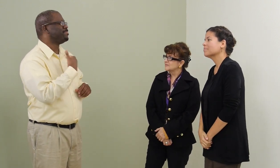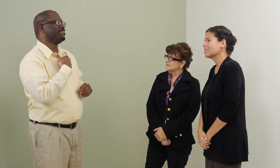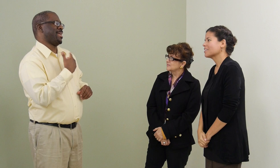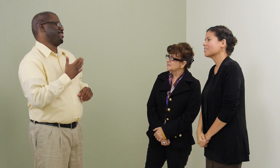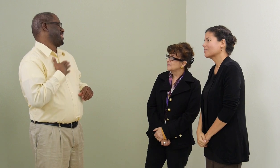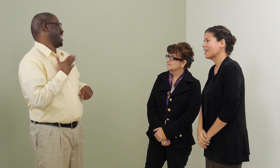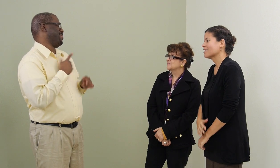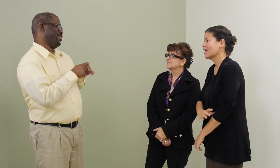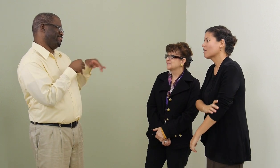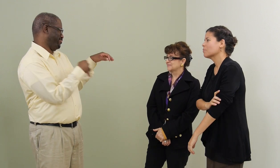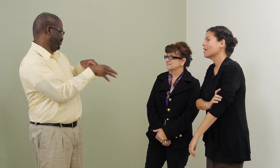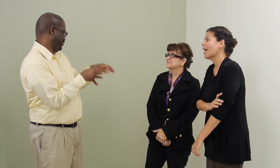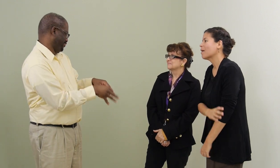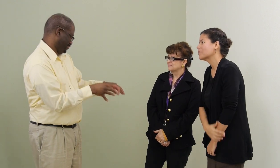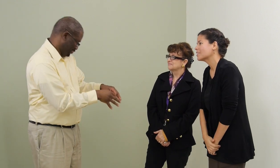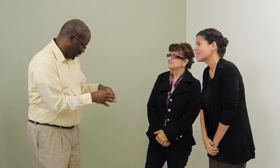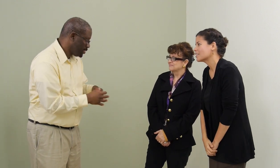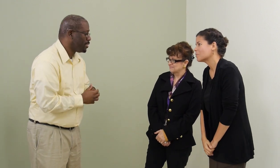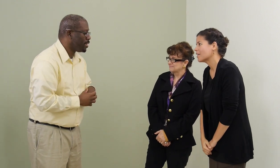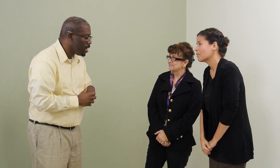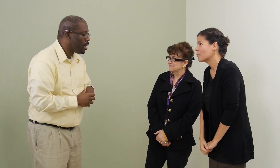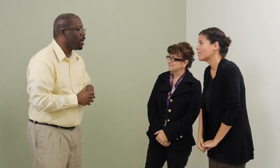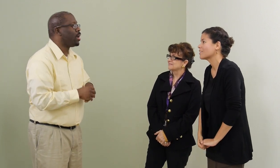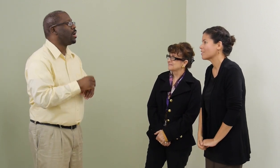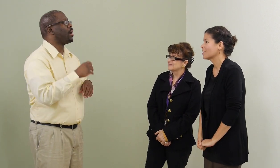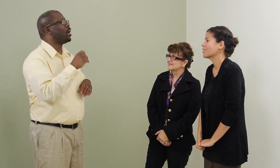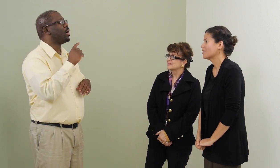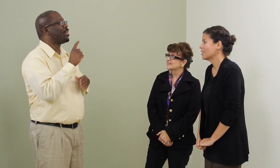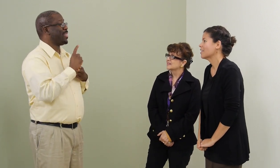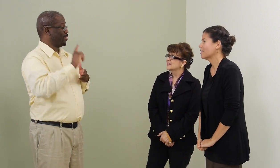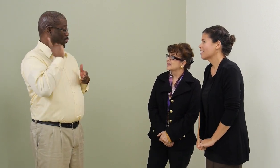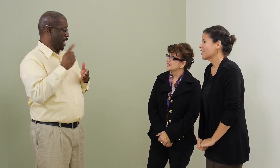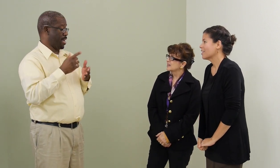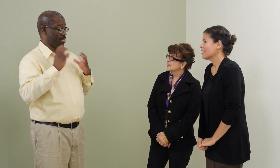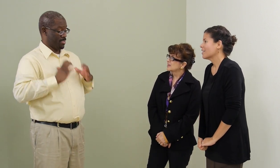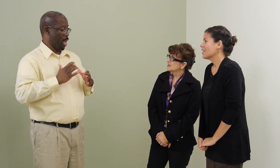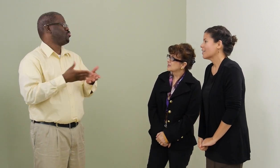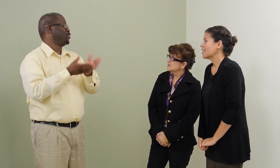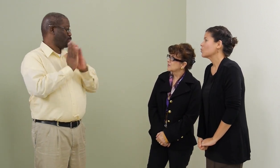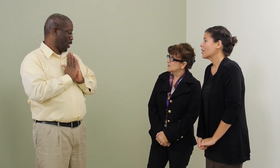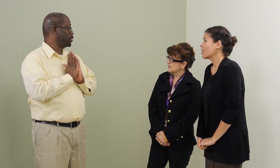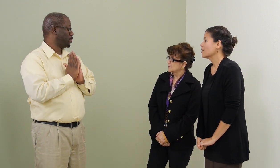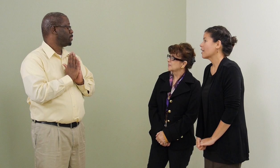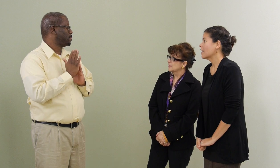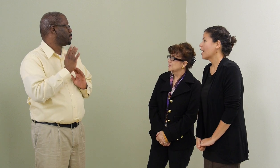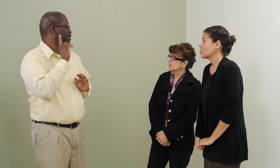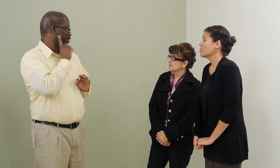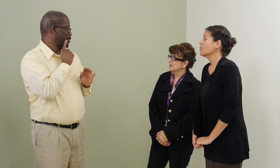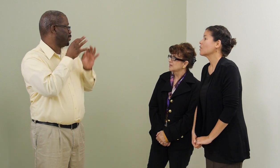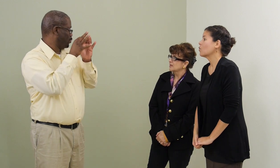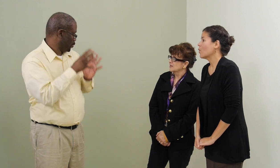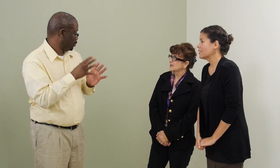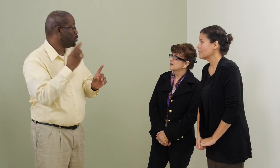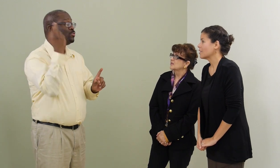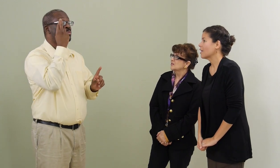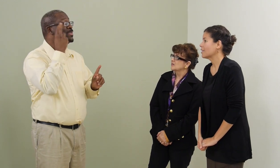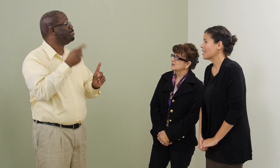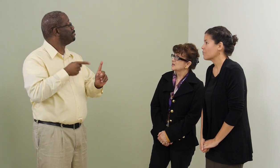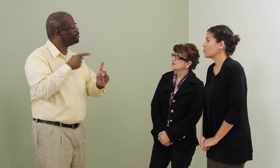That's correct, and I would be happy to explain the process to you. Last week our client actually requested a deaf